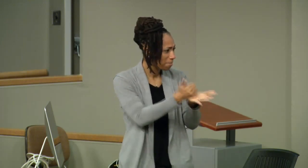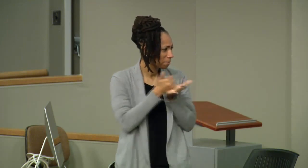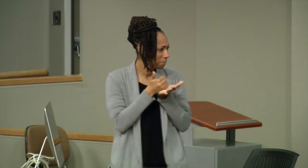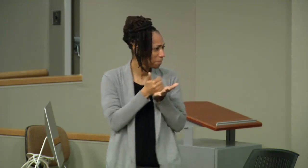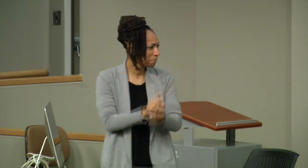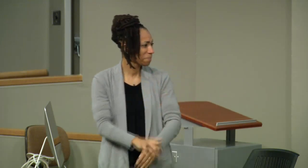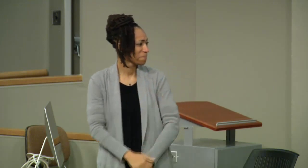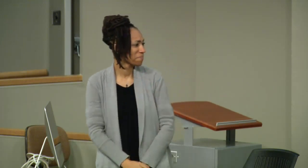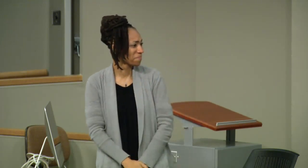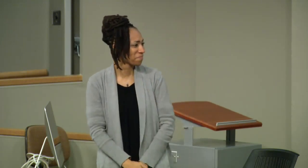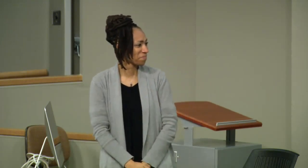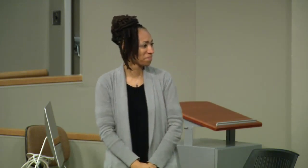did you make those choices?